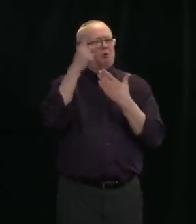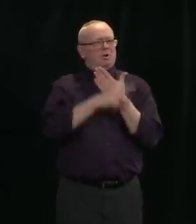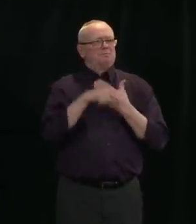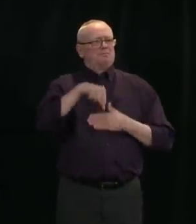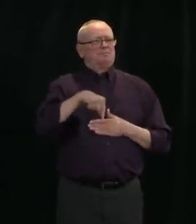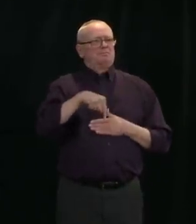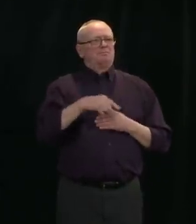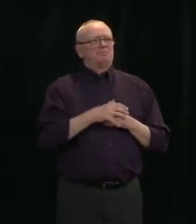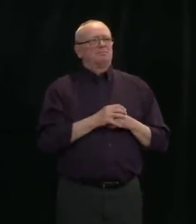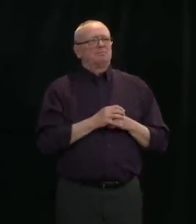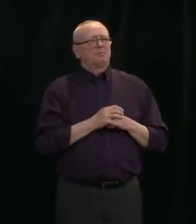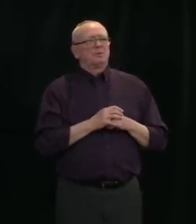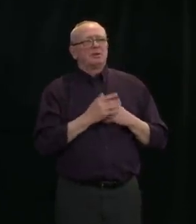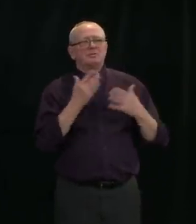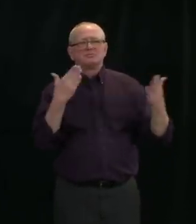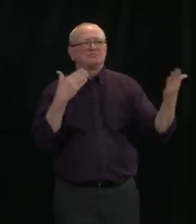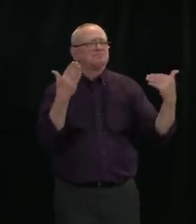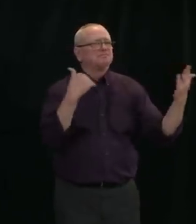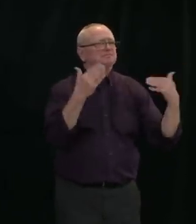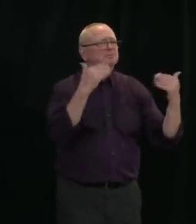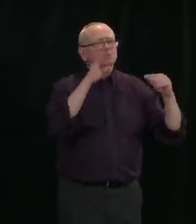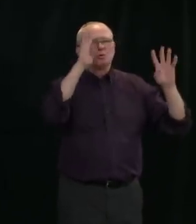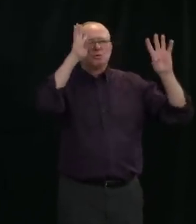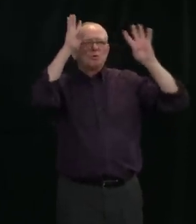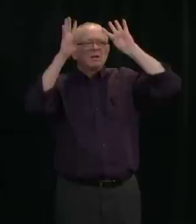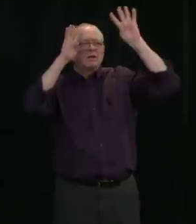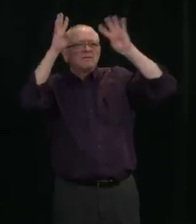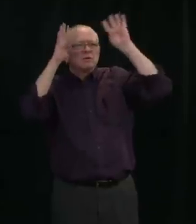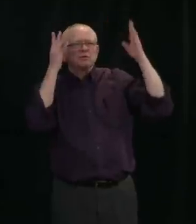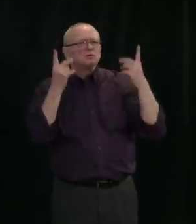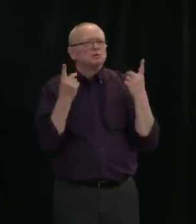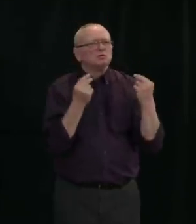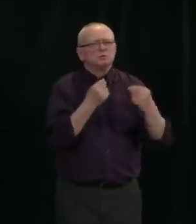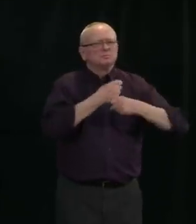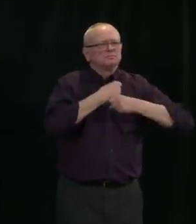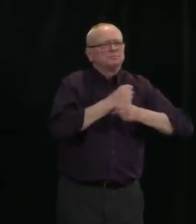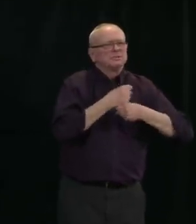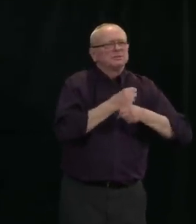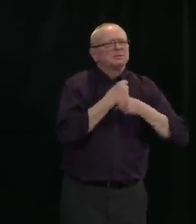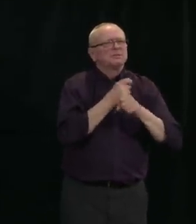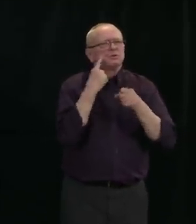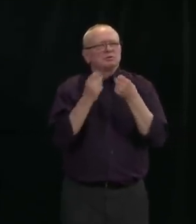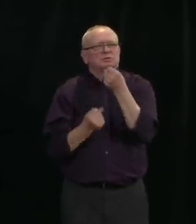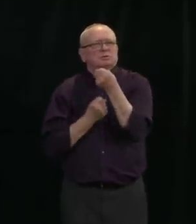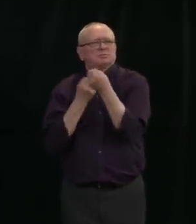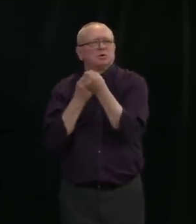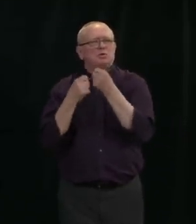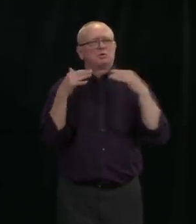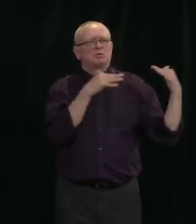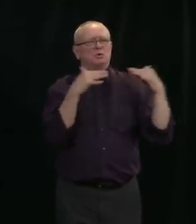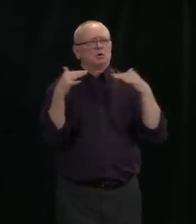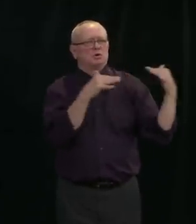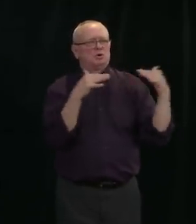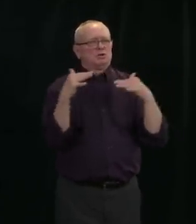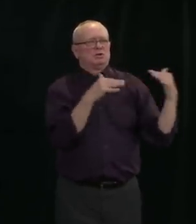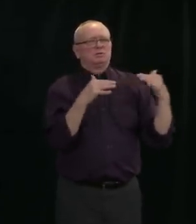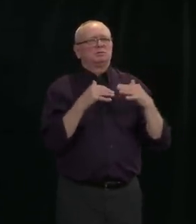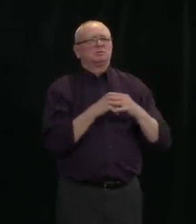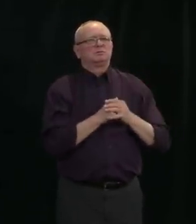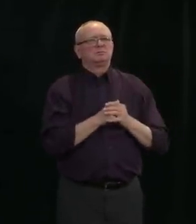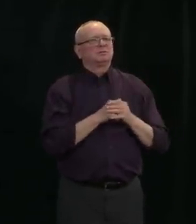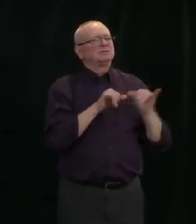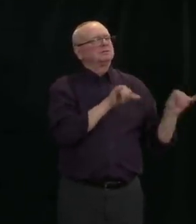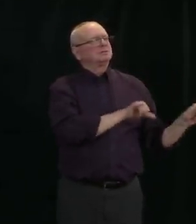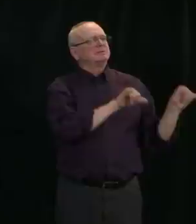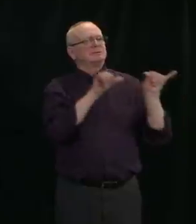could through innovation and production to support the war effort. That is the kind of spirit